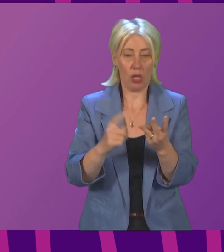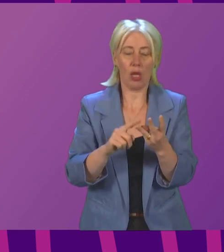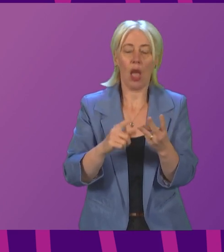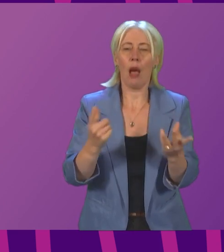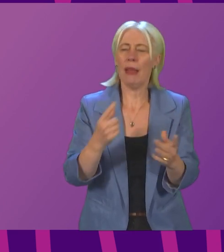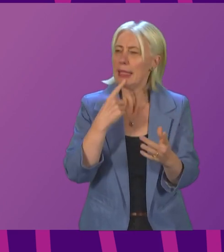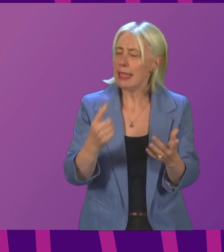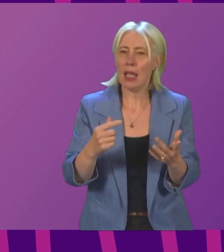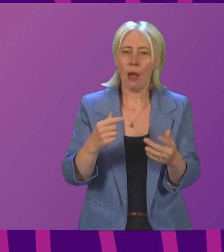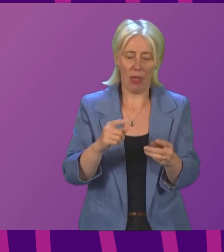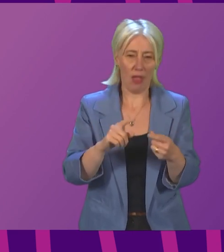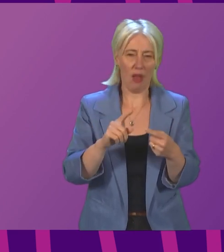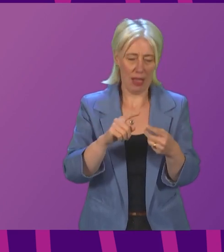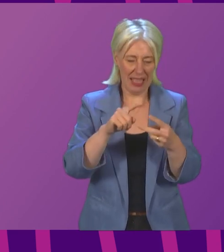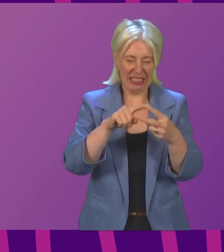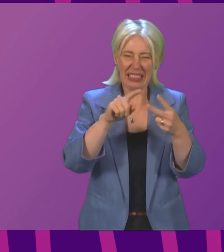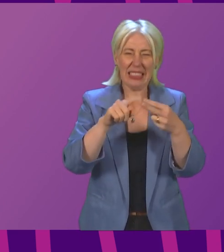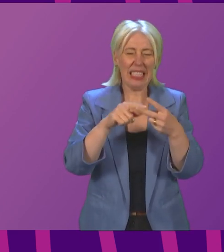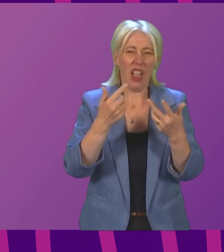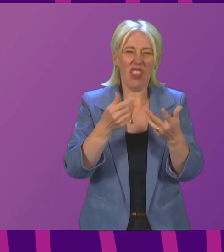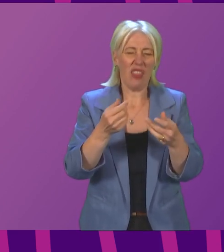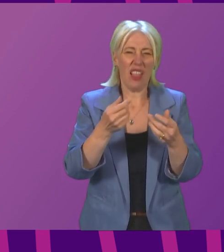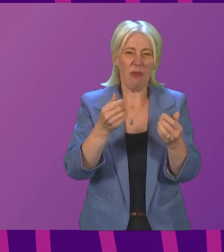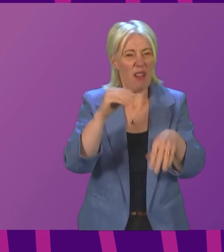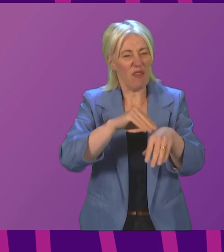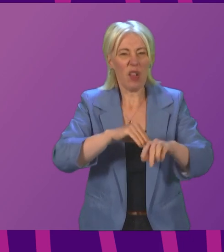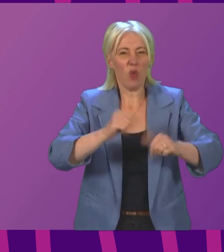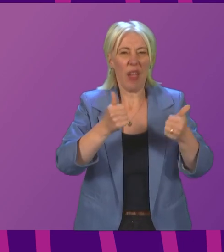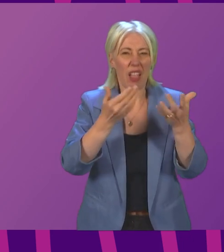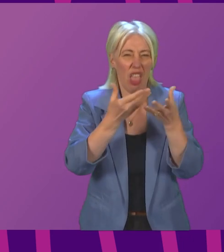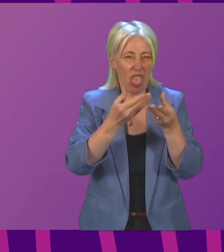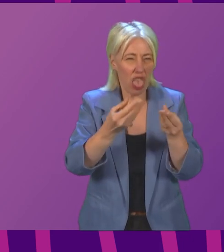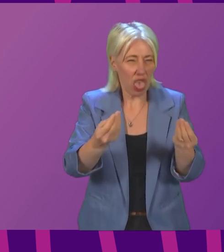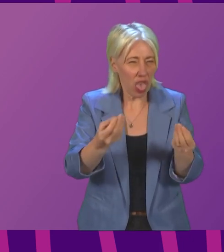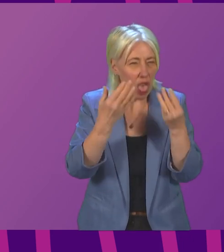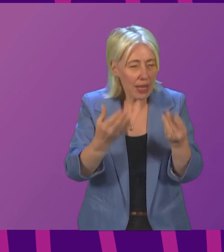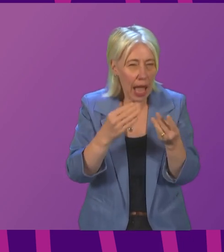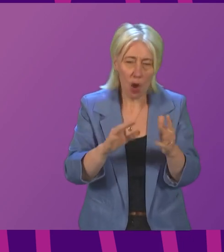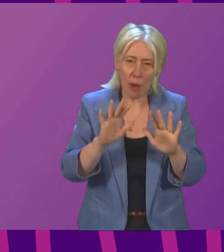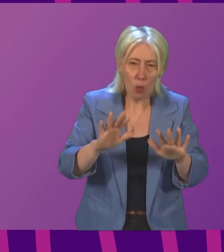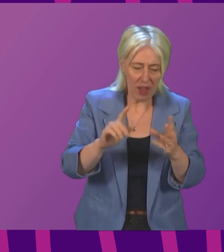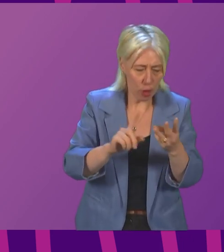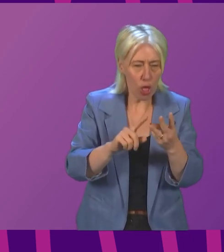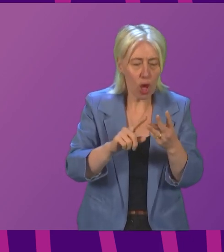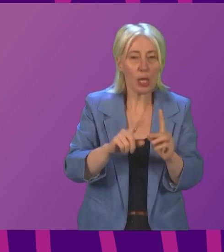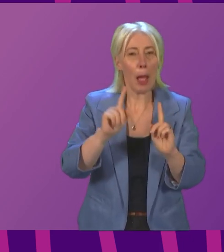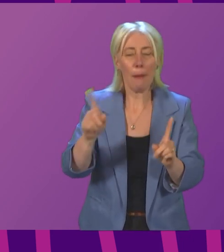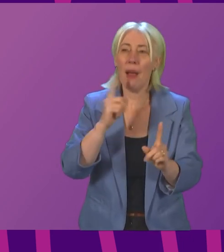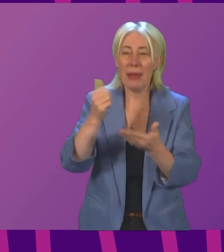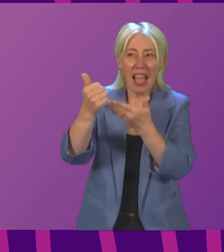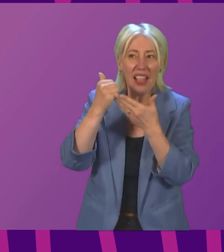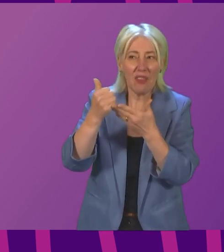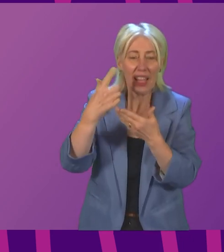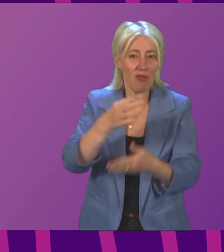efficacy of the primary vaccine dose is waning. So can I ask the First Minister whether the Scottish Government has received advice from clinical